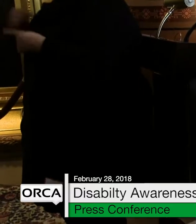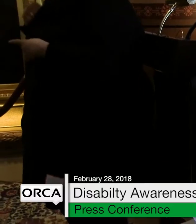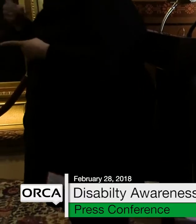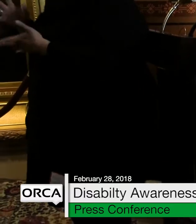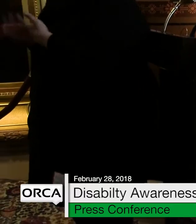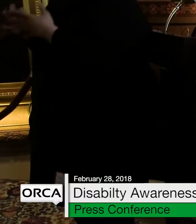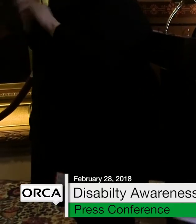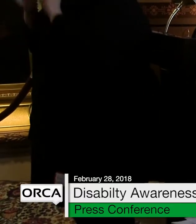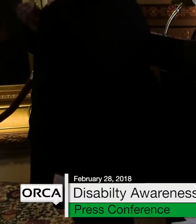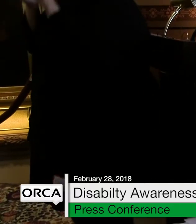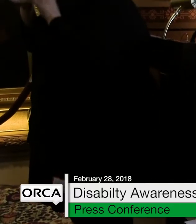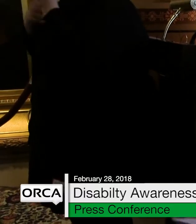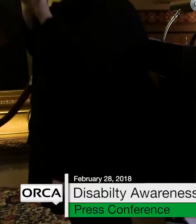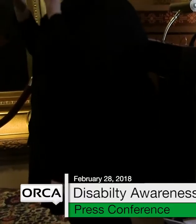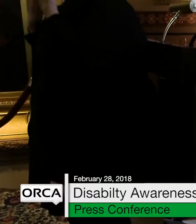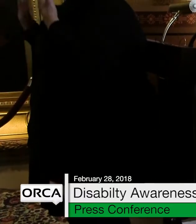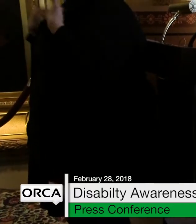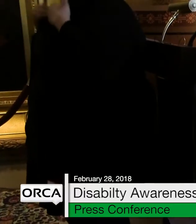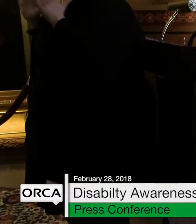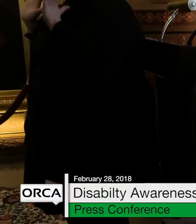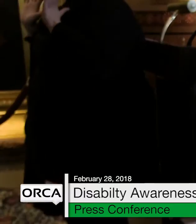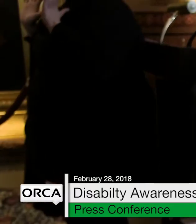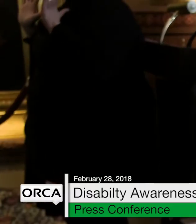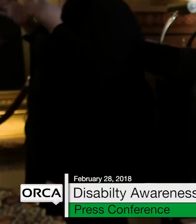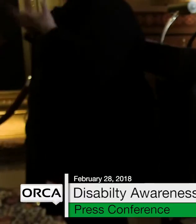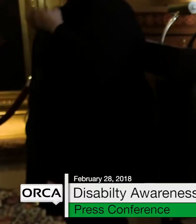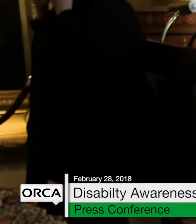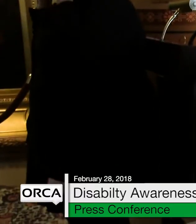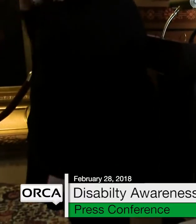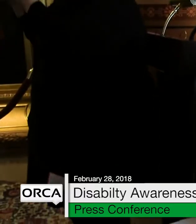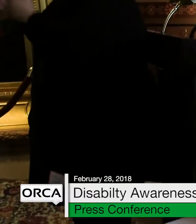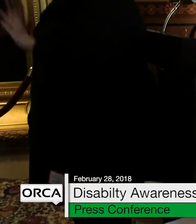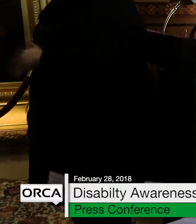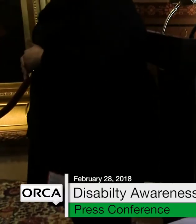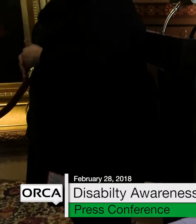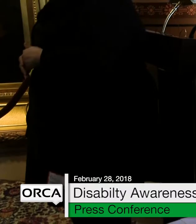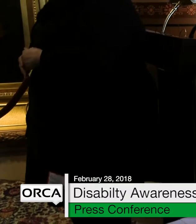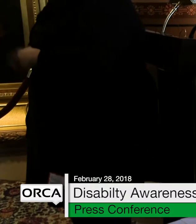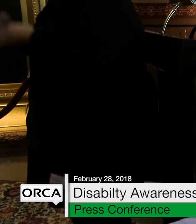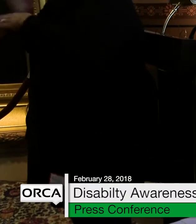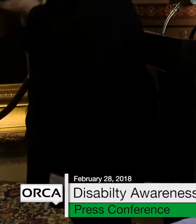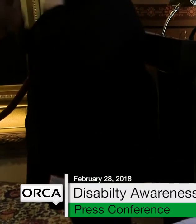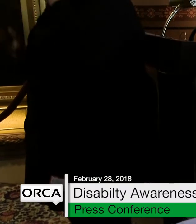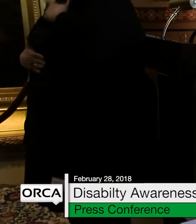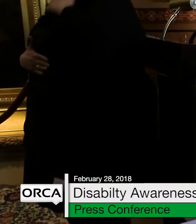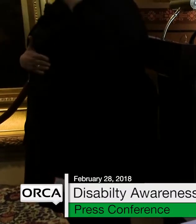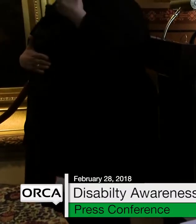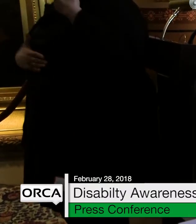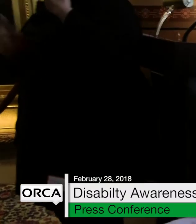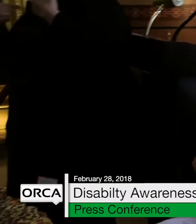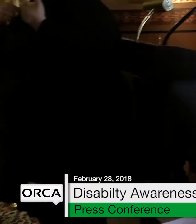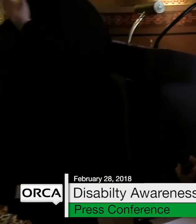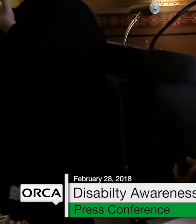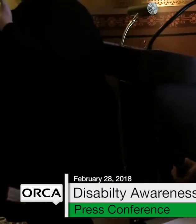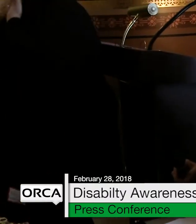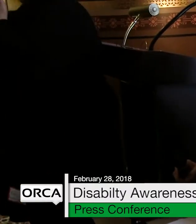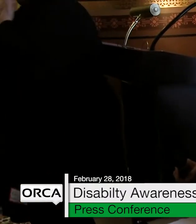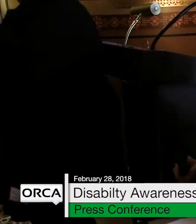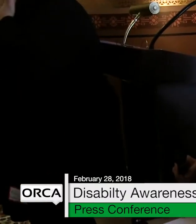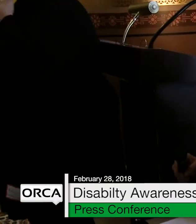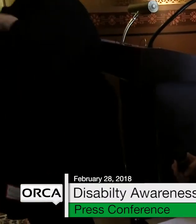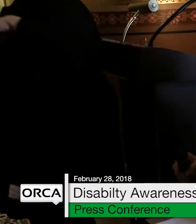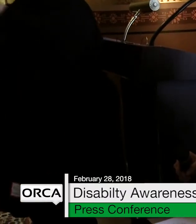before I hand the microphone over, I want to thank the Vermont Developmental Disabilities Council, the